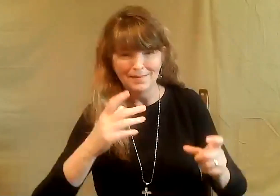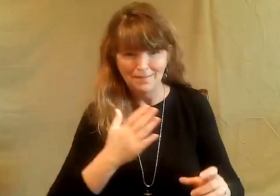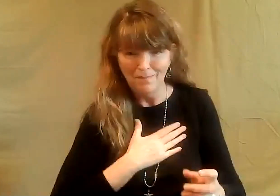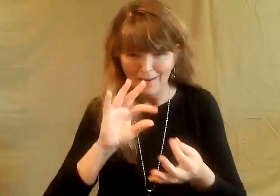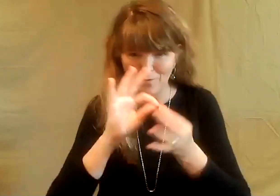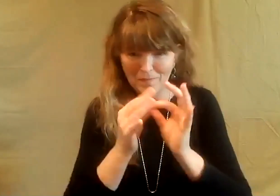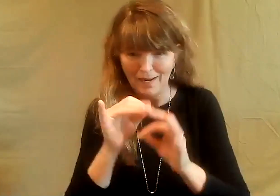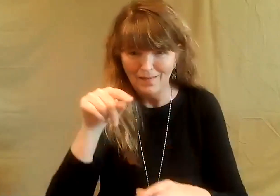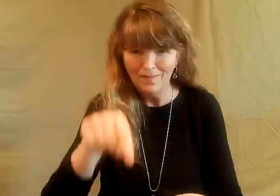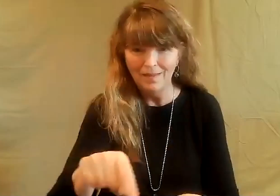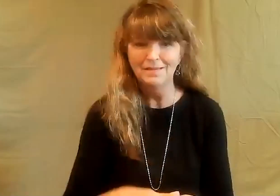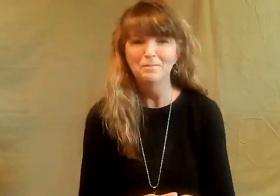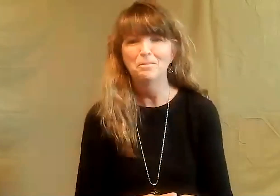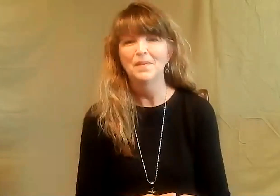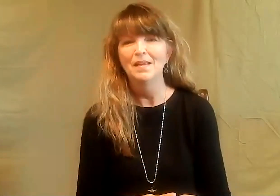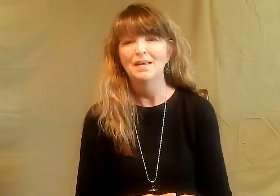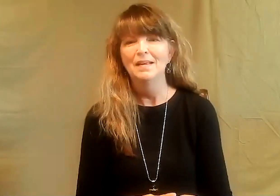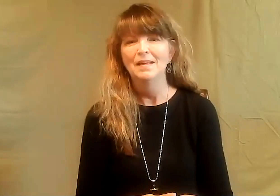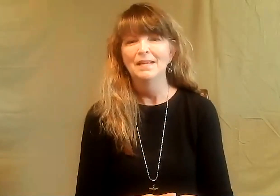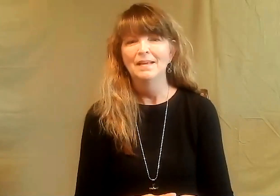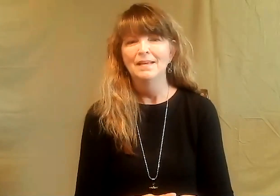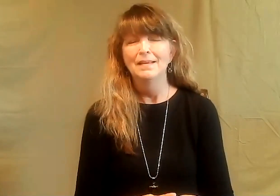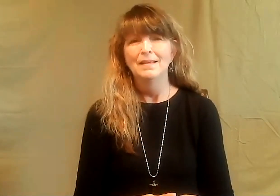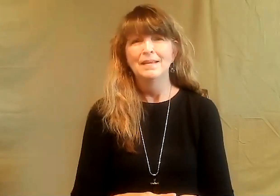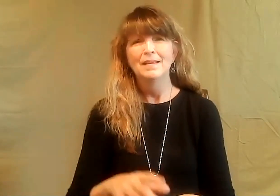expressions are. This will be my interpretation of Exodus.